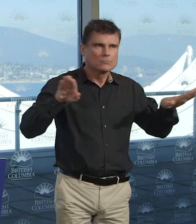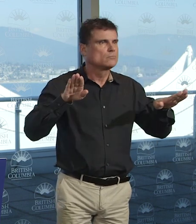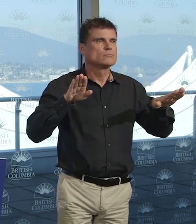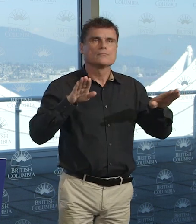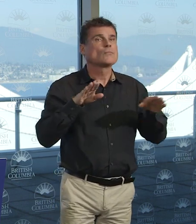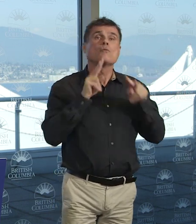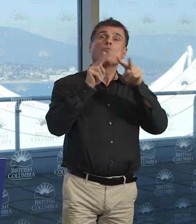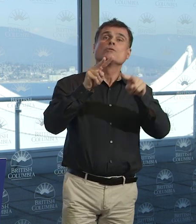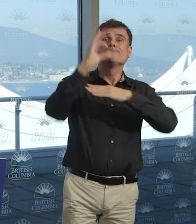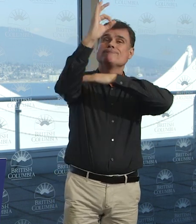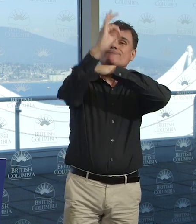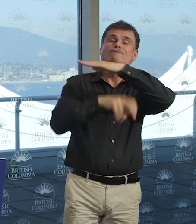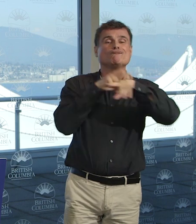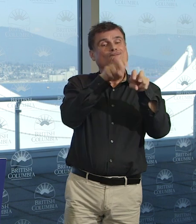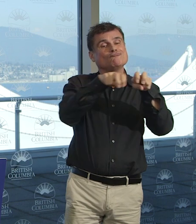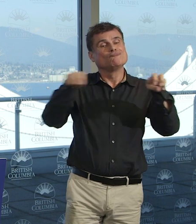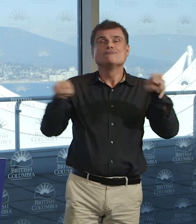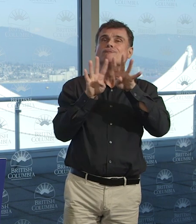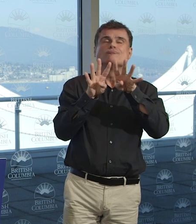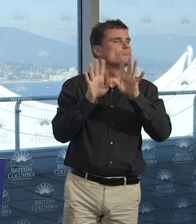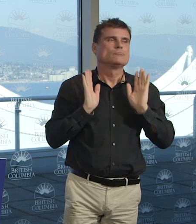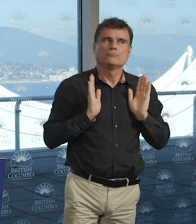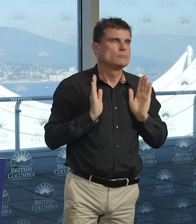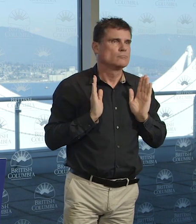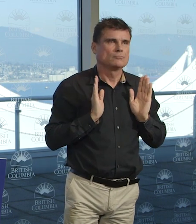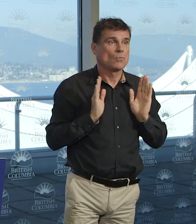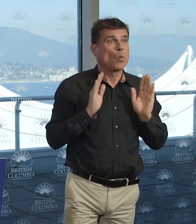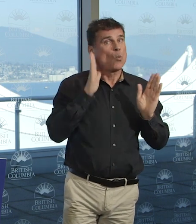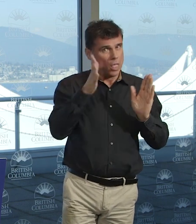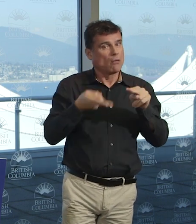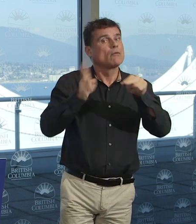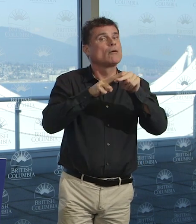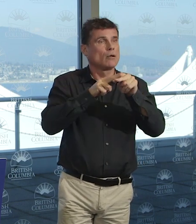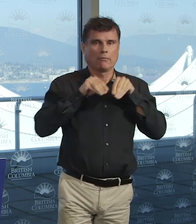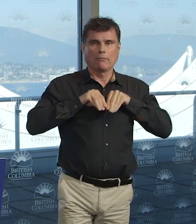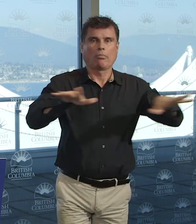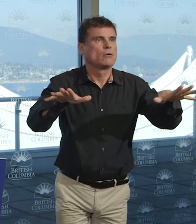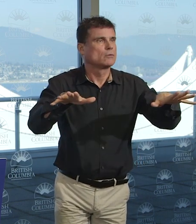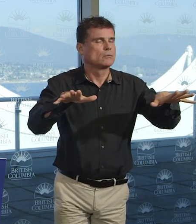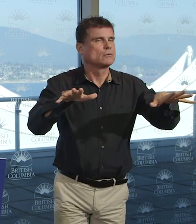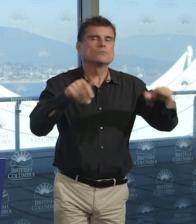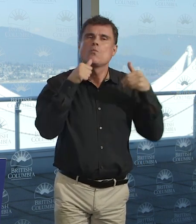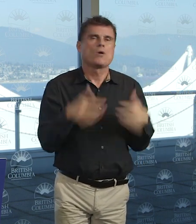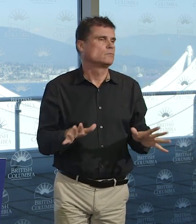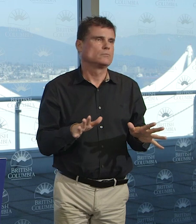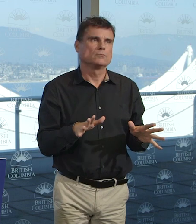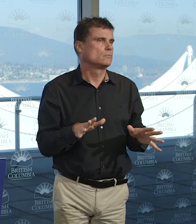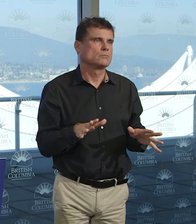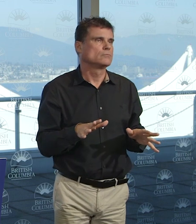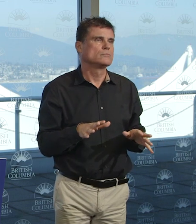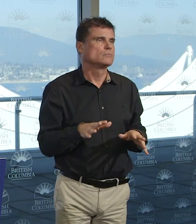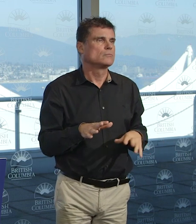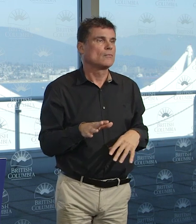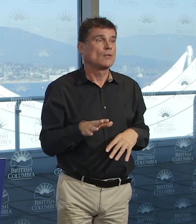the chances are that somebody will be exposed to this virus, and then we'll bring it home to our family and our communities. And that is what is going